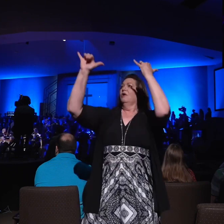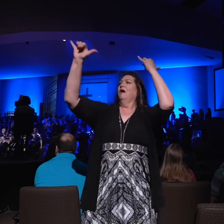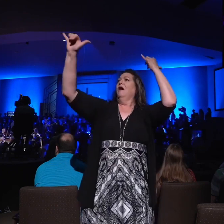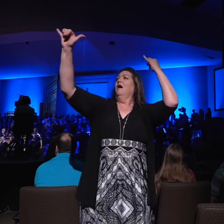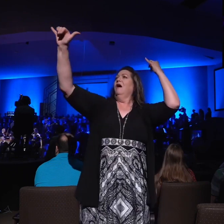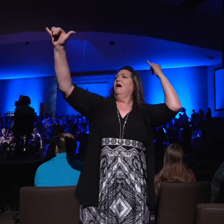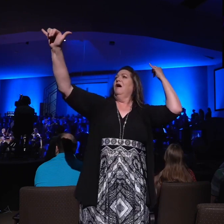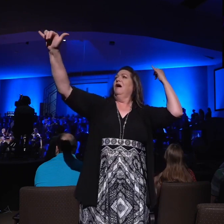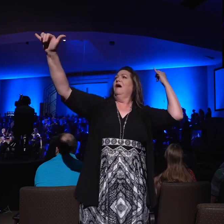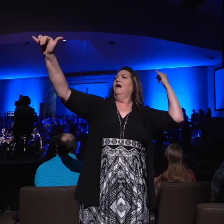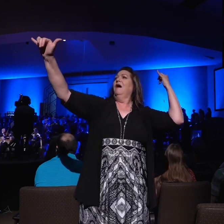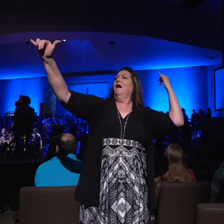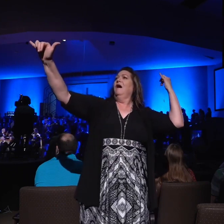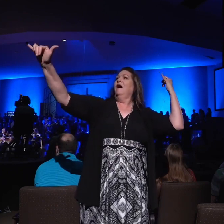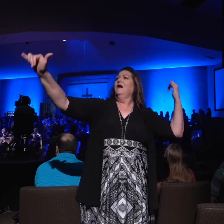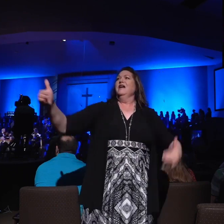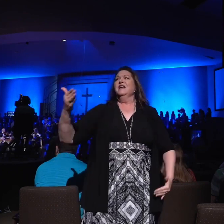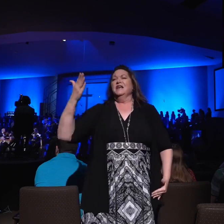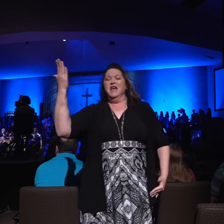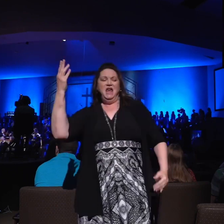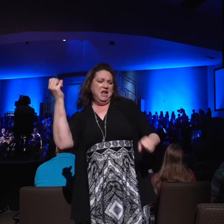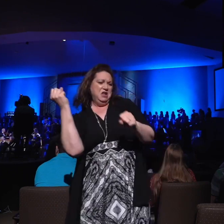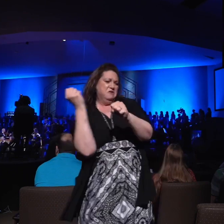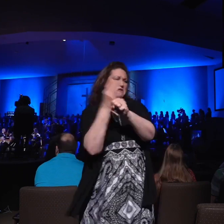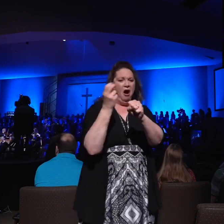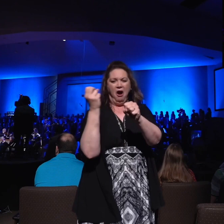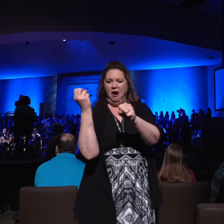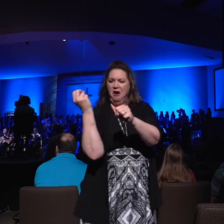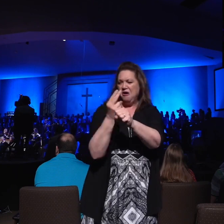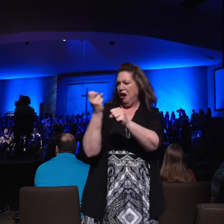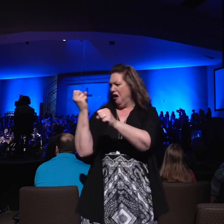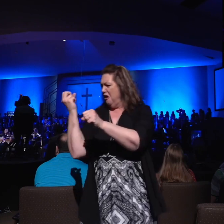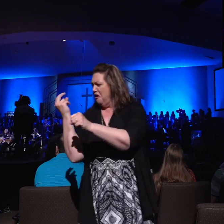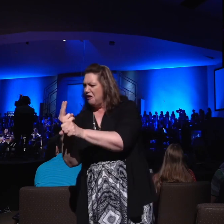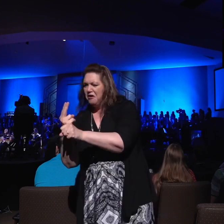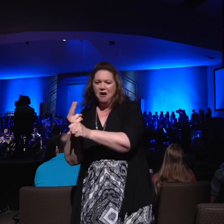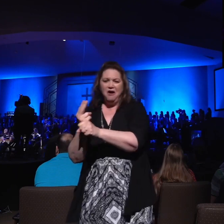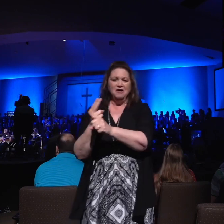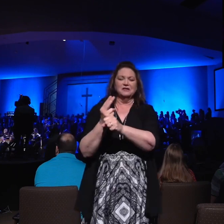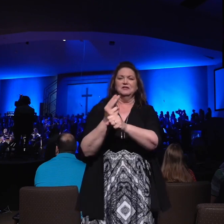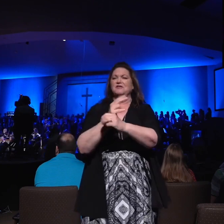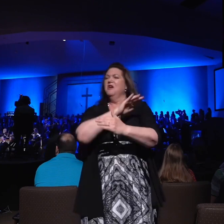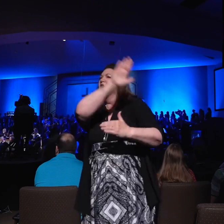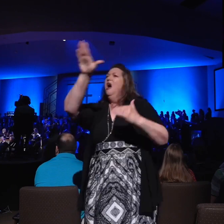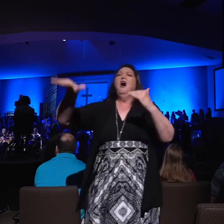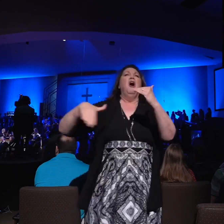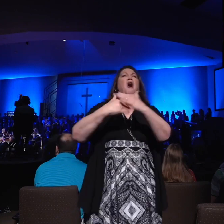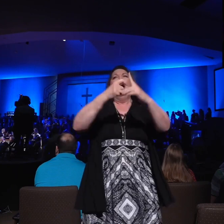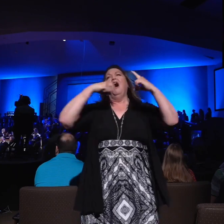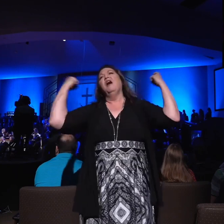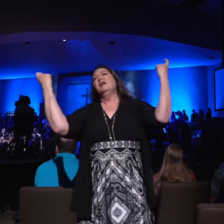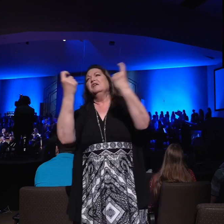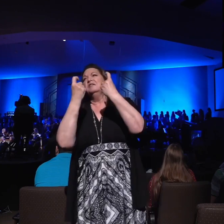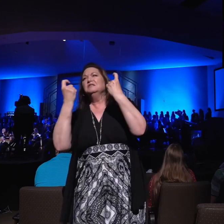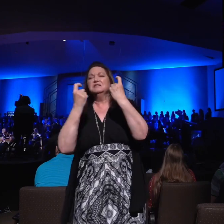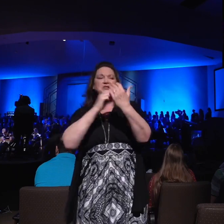He had fought all ice battles for